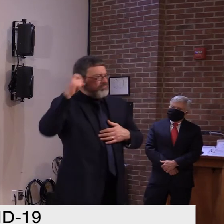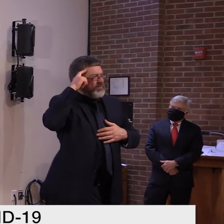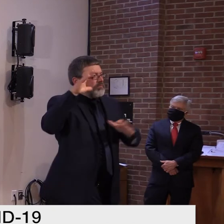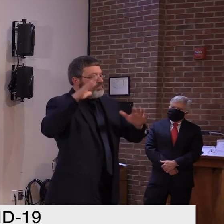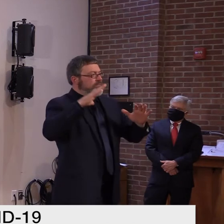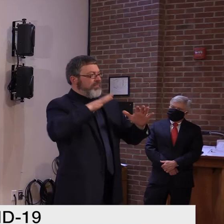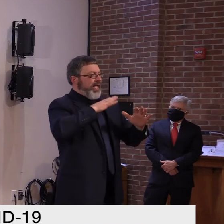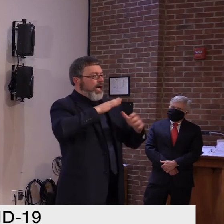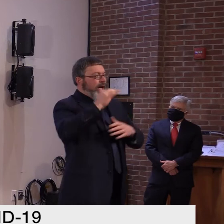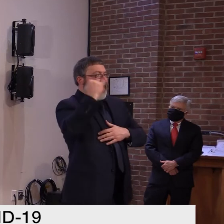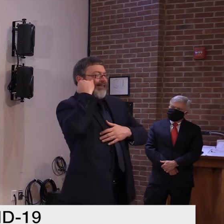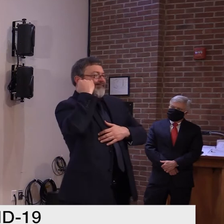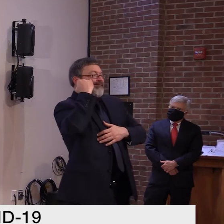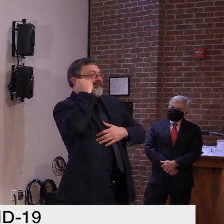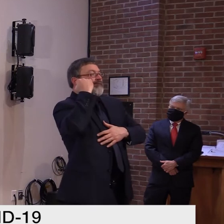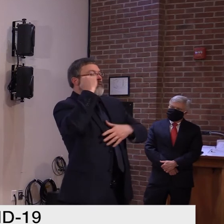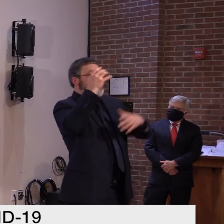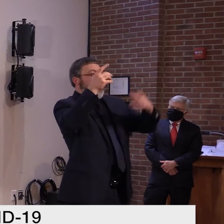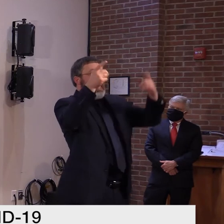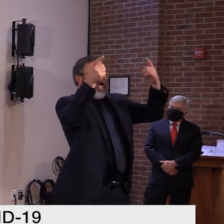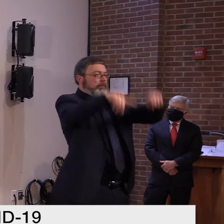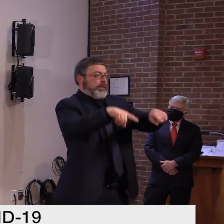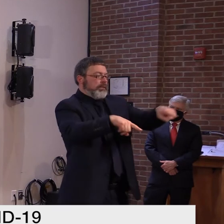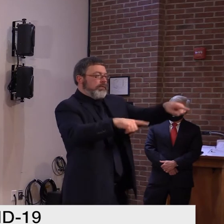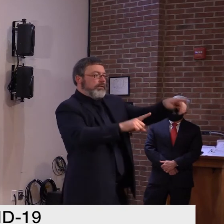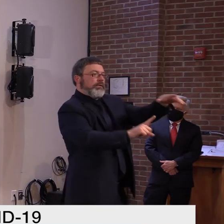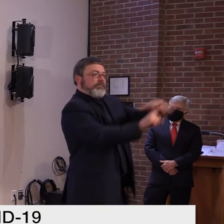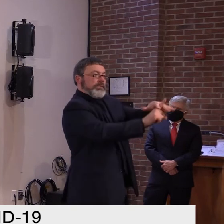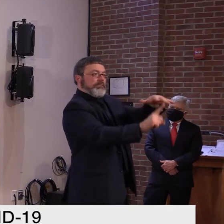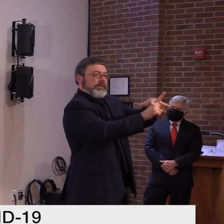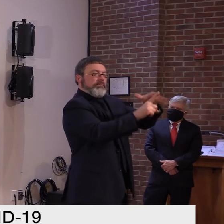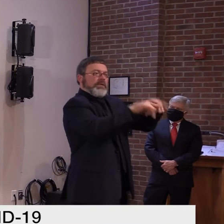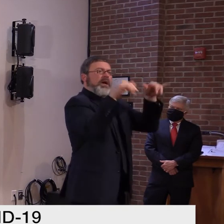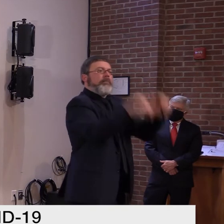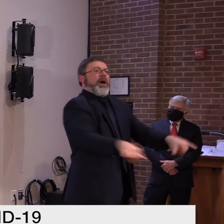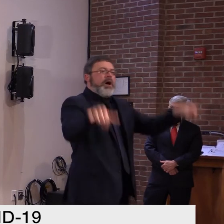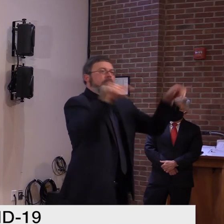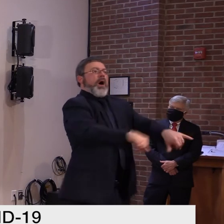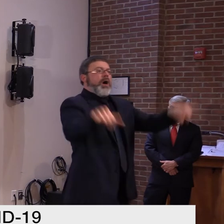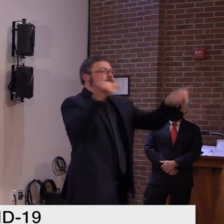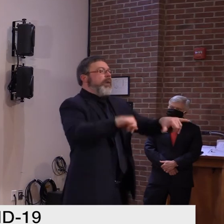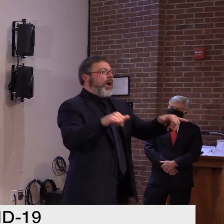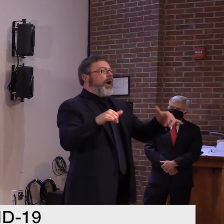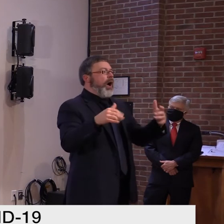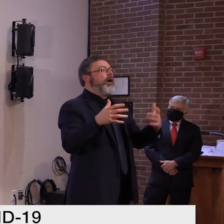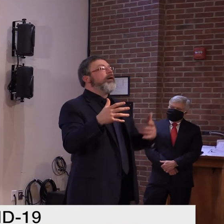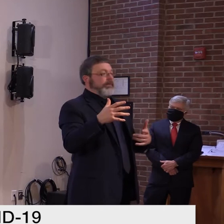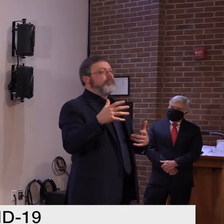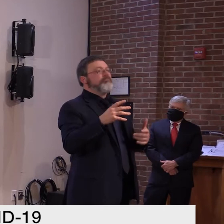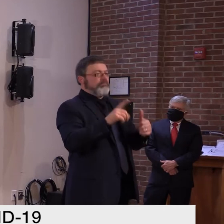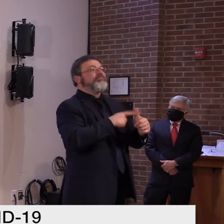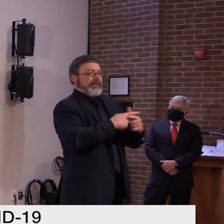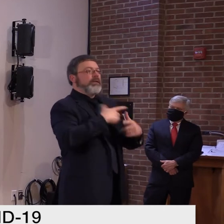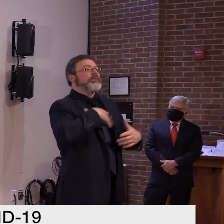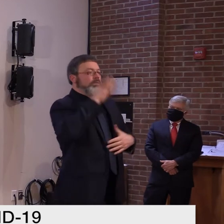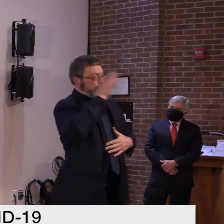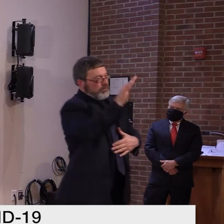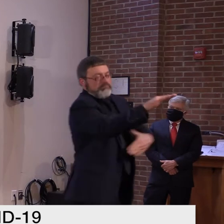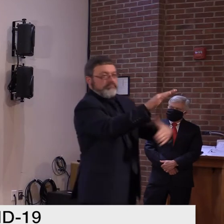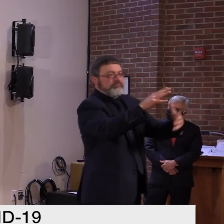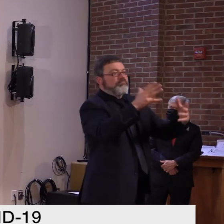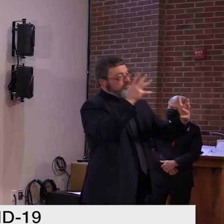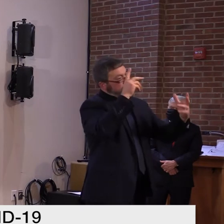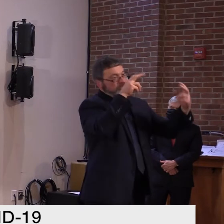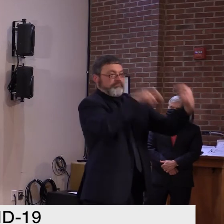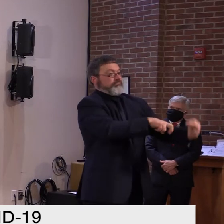we can, uh, to make sure there's guidance and, uh, and education that's involved. And we can always resort to something more